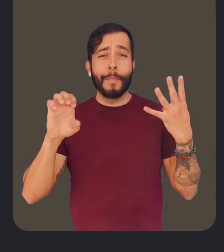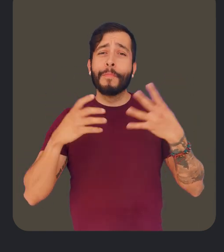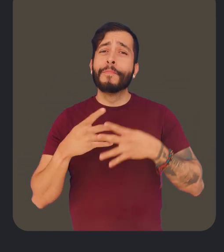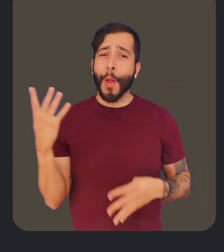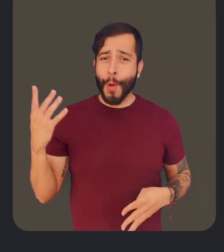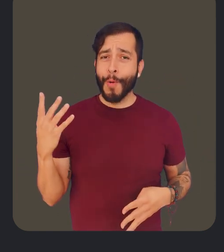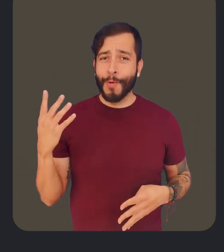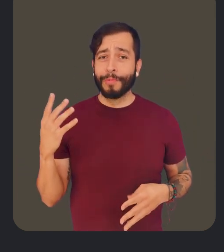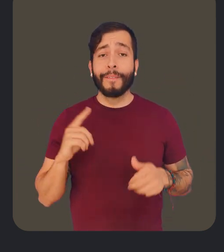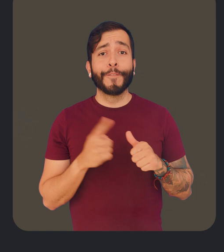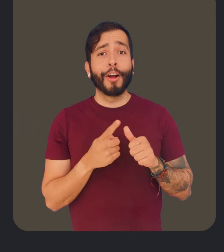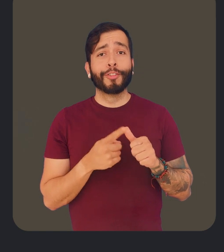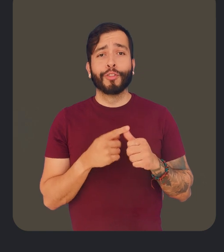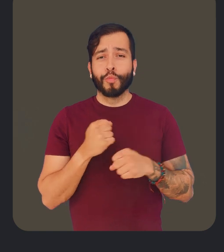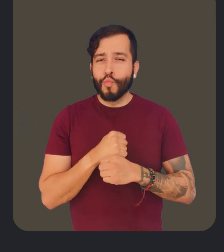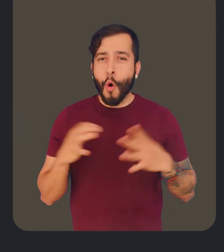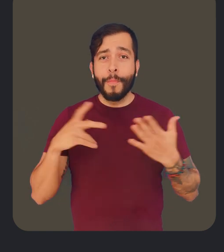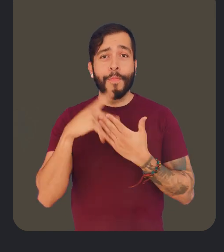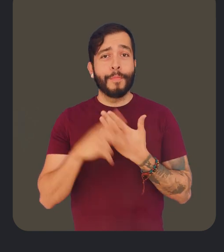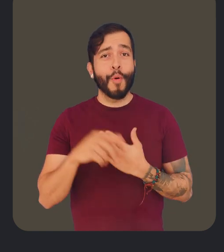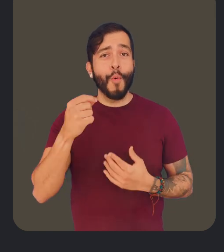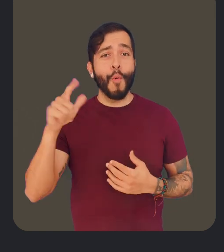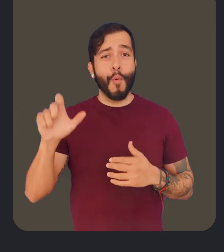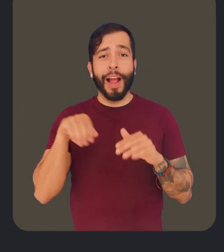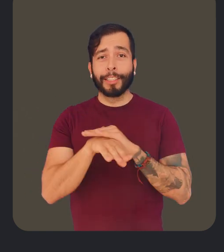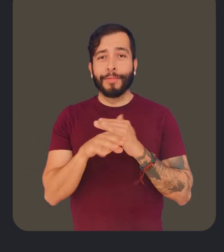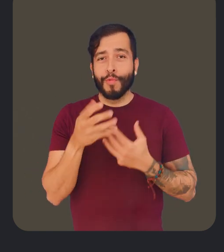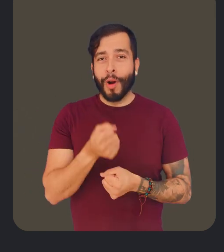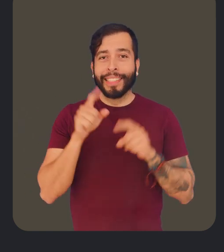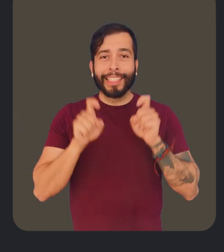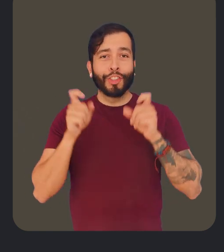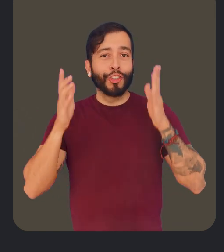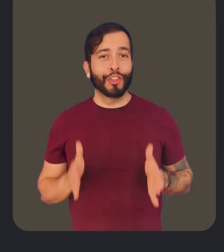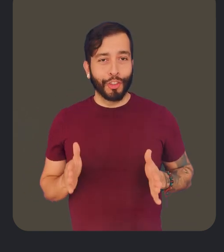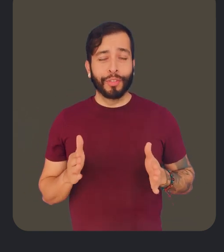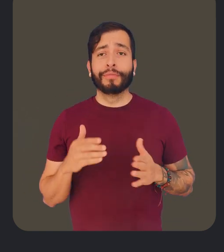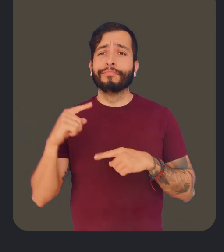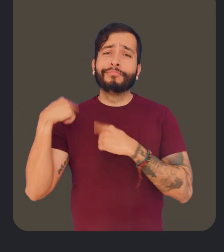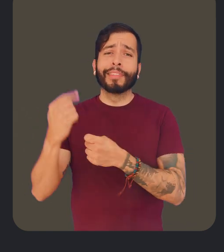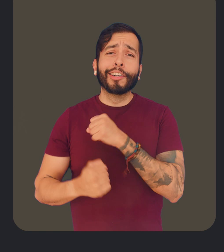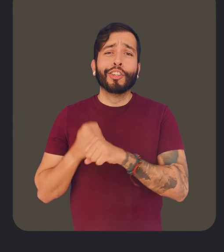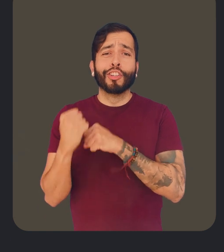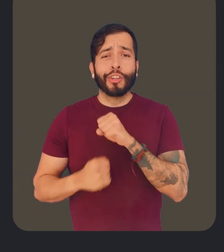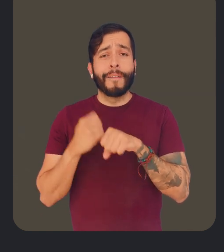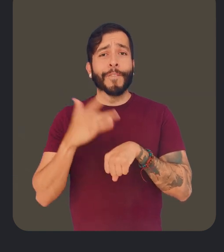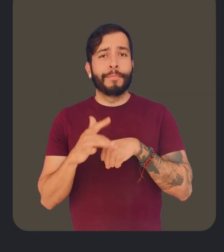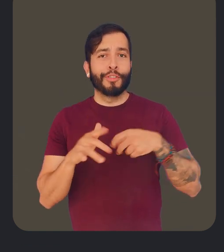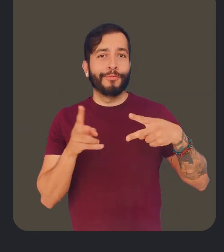and more. First up, we're growing the Google Accessibility Trusted Tester program. For years, our program has been available in the